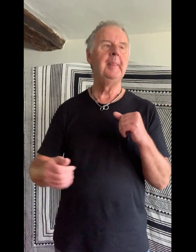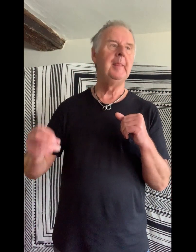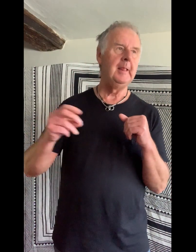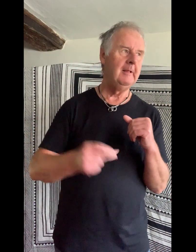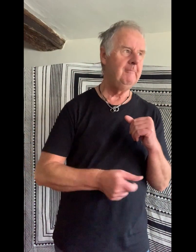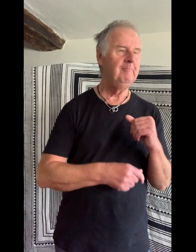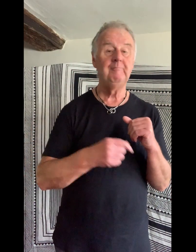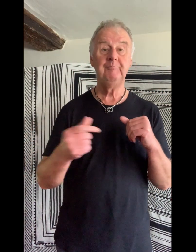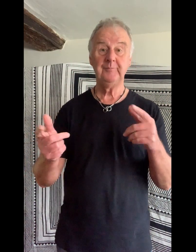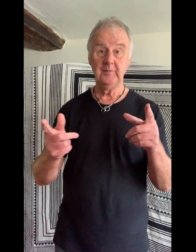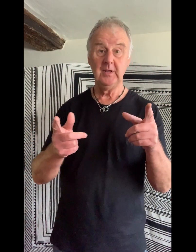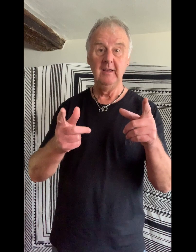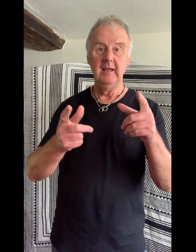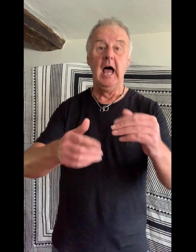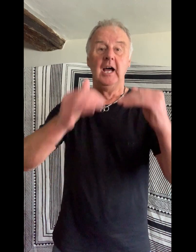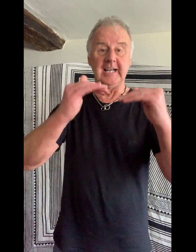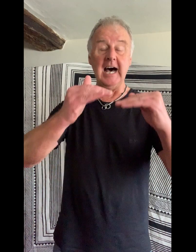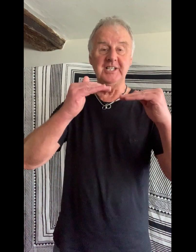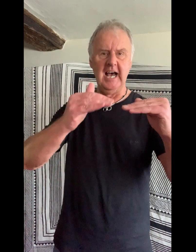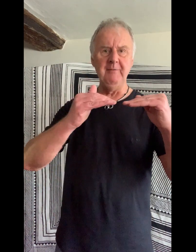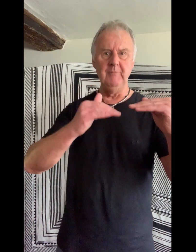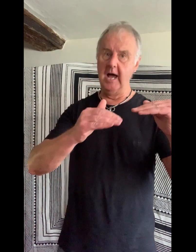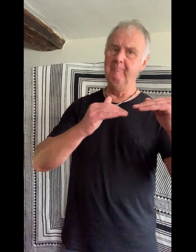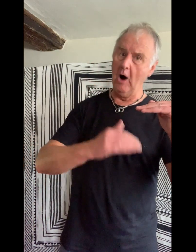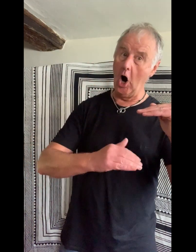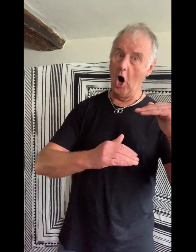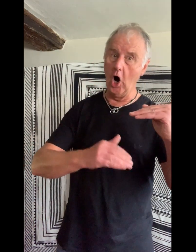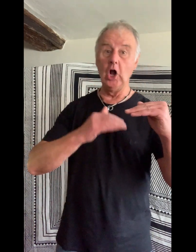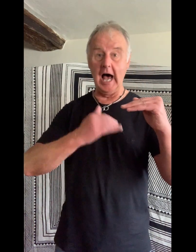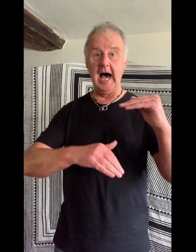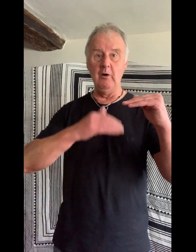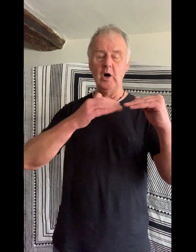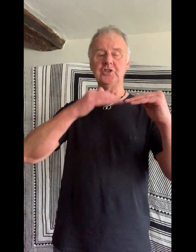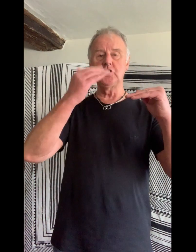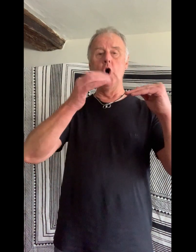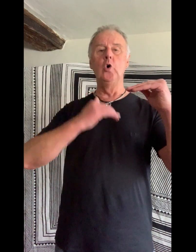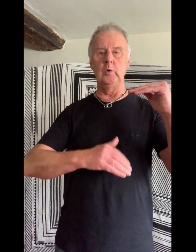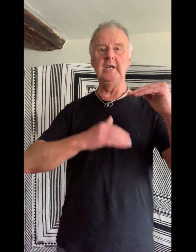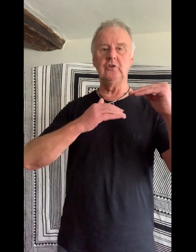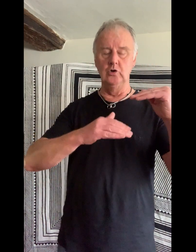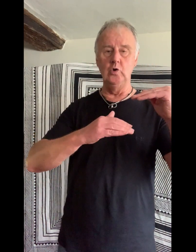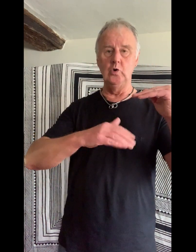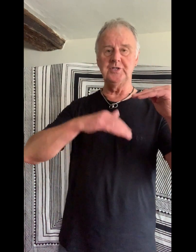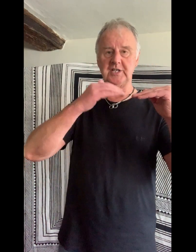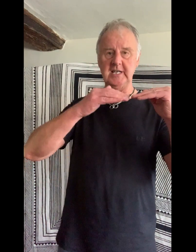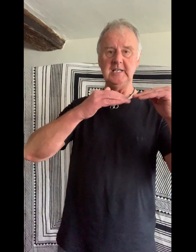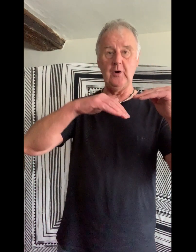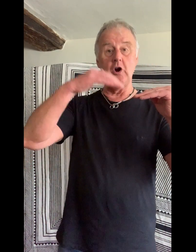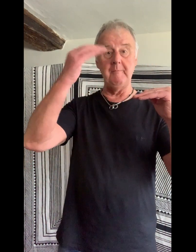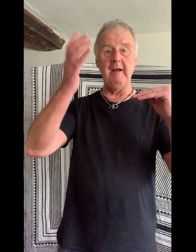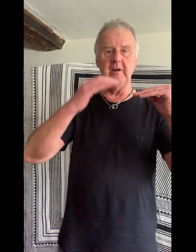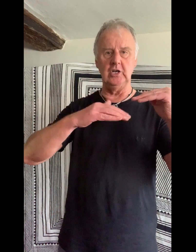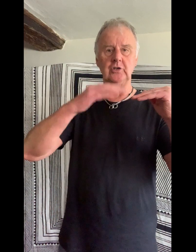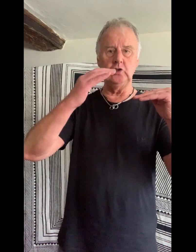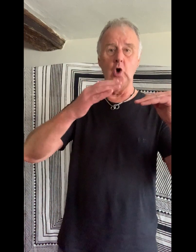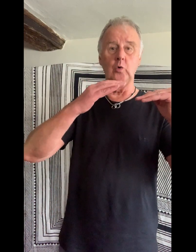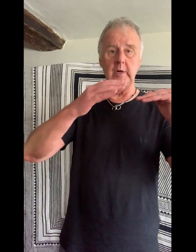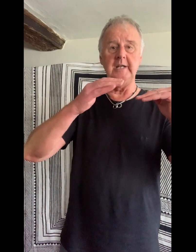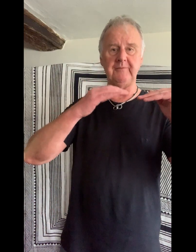fat ball, the Yankee hove us in. God damn them all, I was told. We'd cruise the seas for American gold. We'd